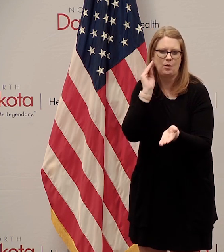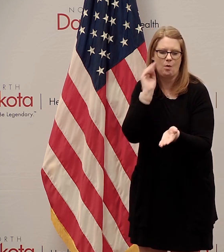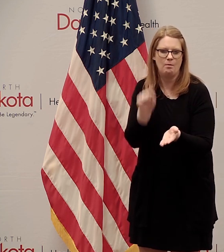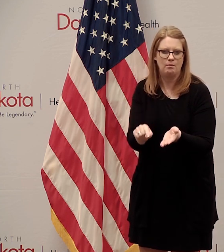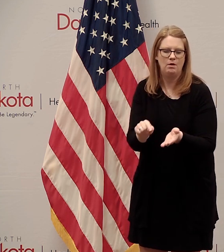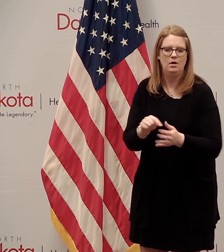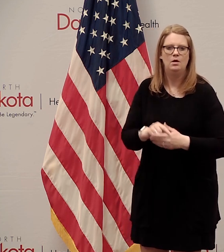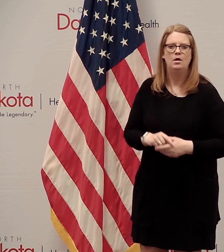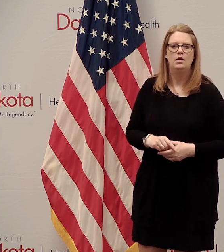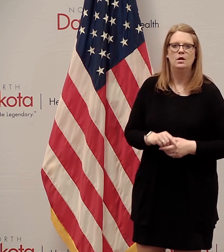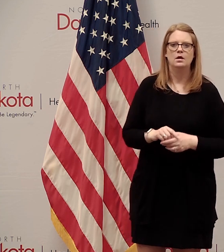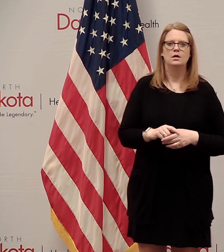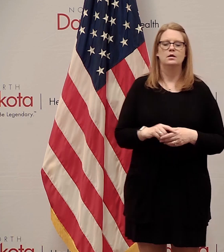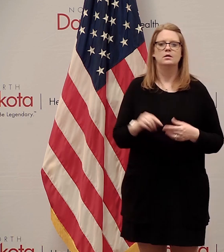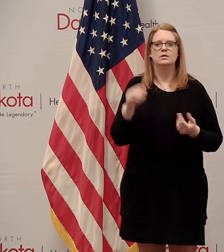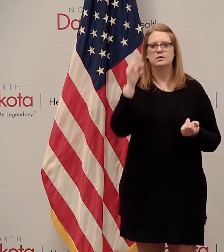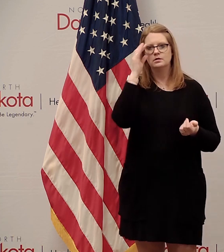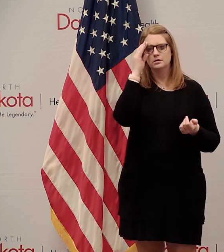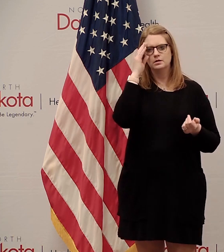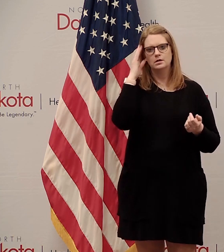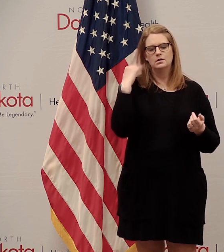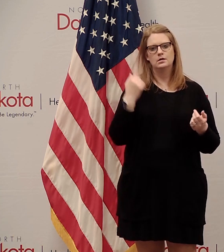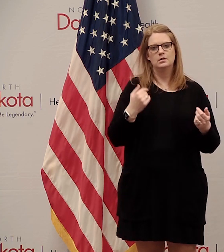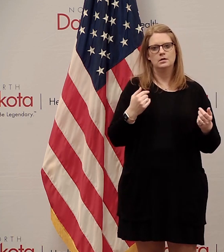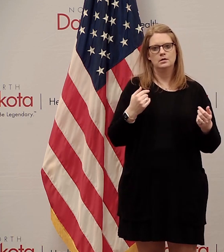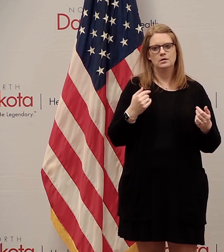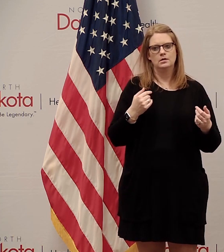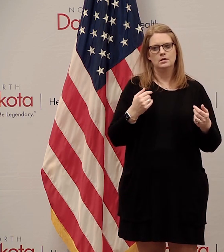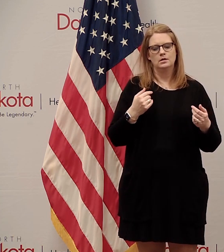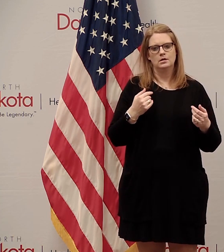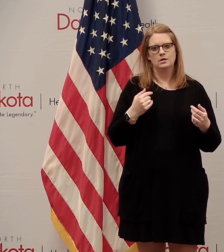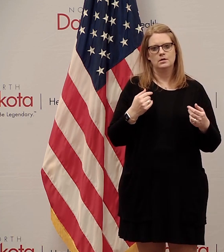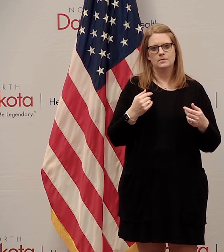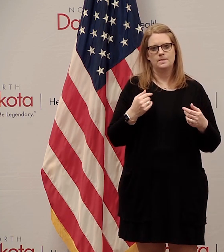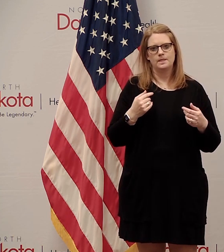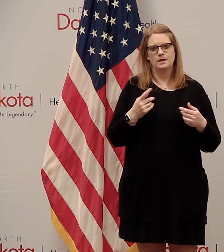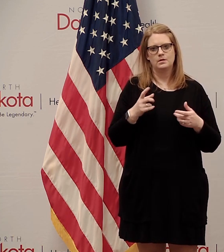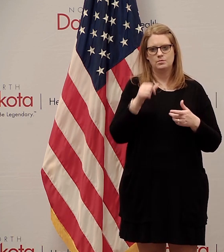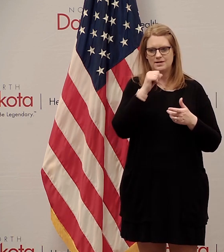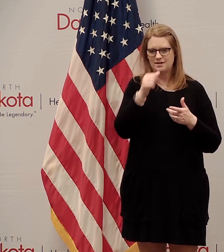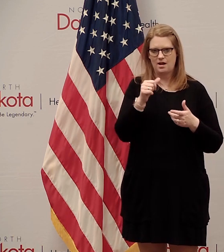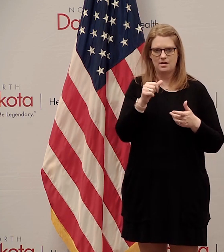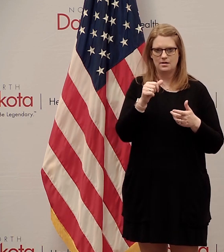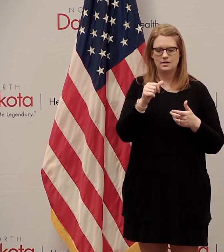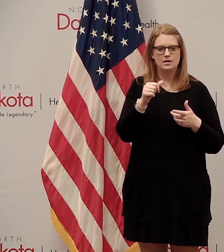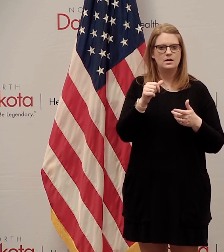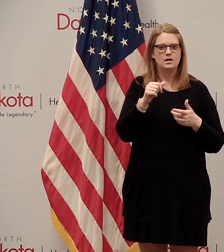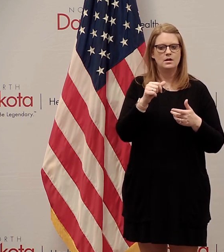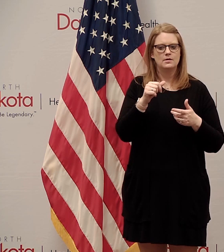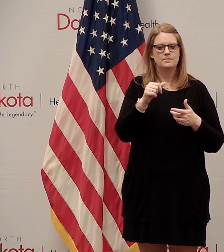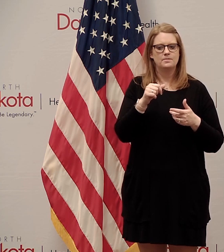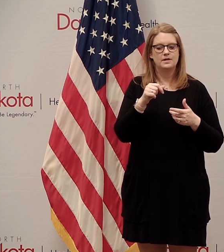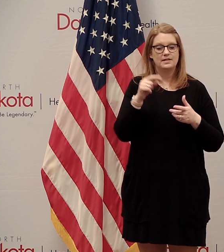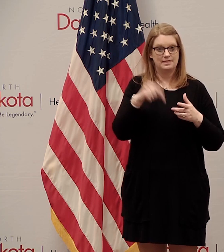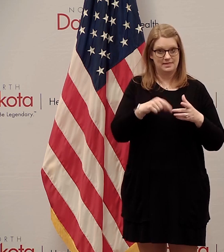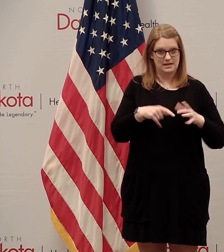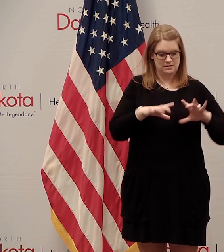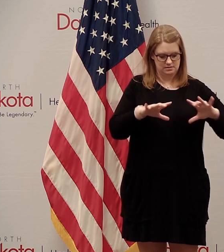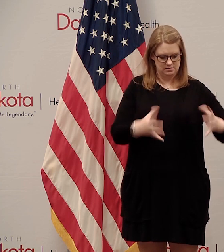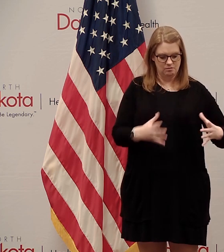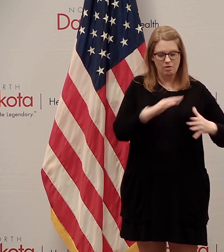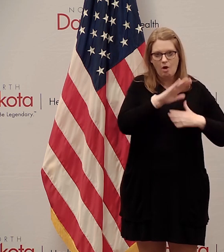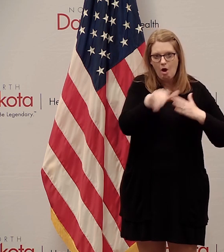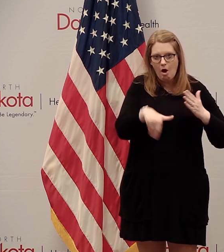have involuntary transfers or involuntary discharges of residents meaning not only with this population but all